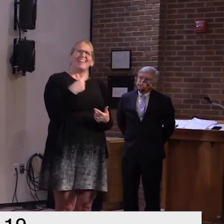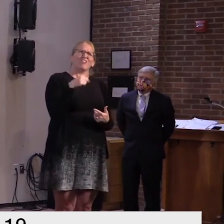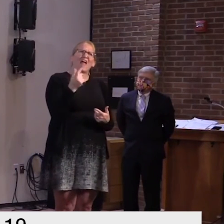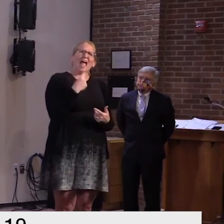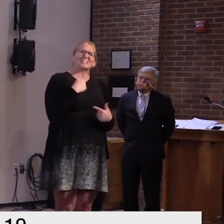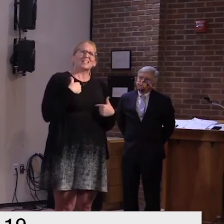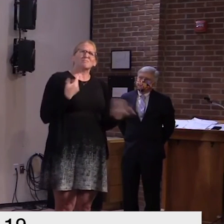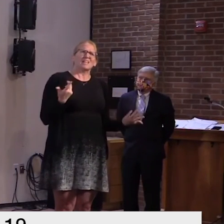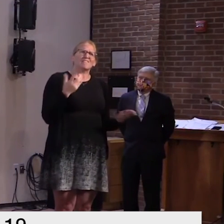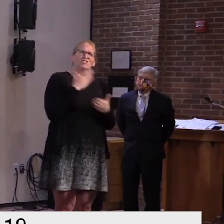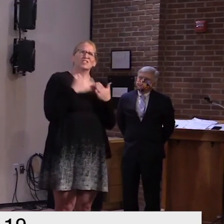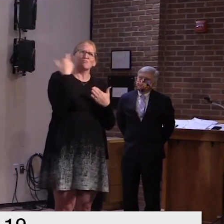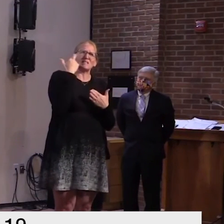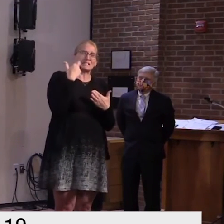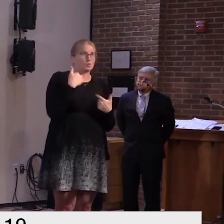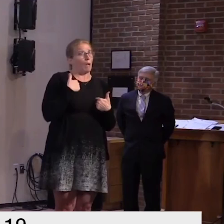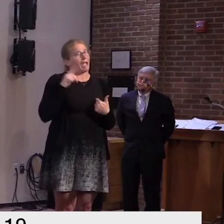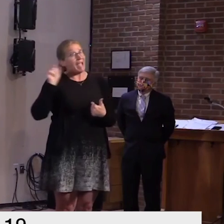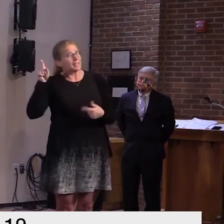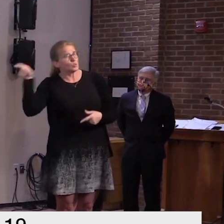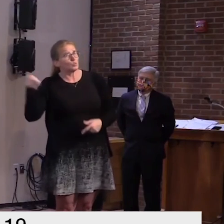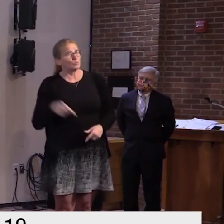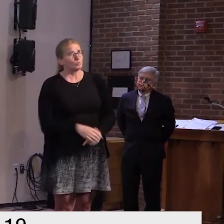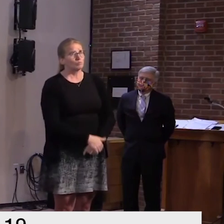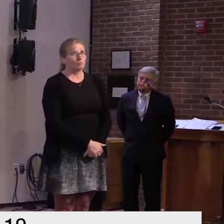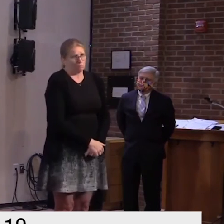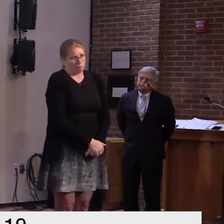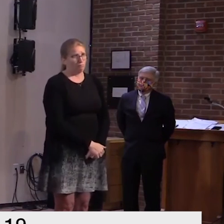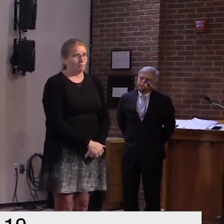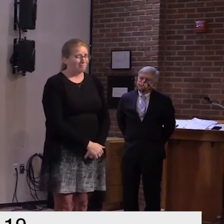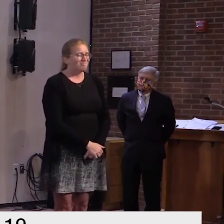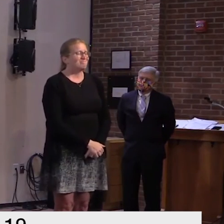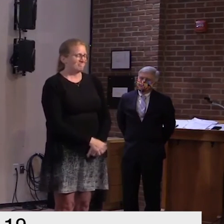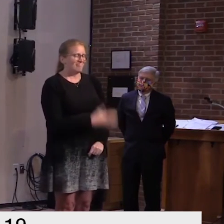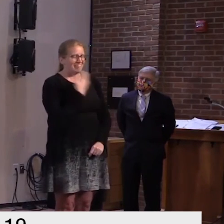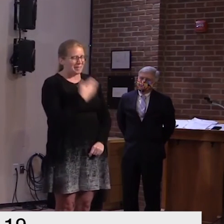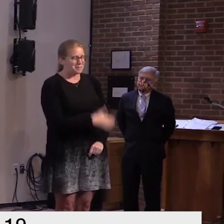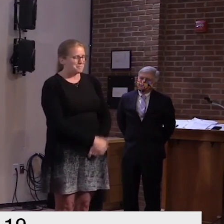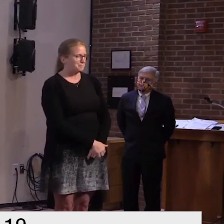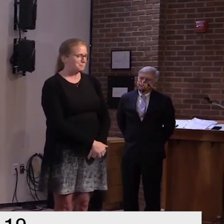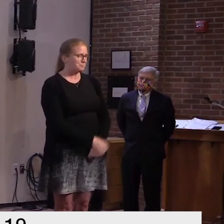so that's why i asked you thank you yeah guy page